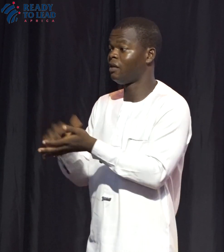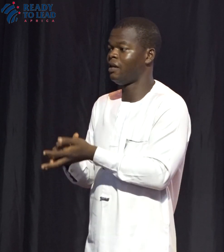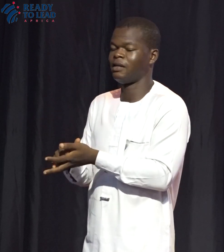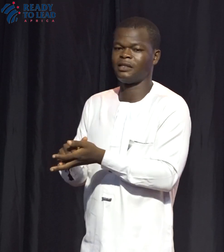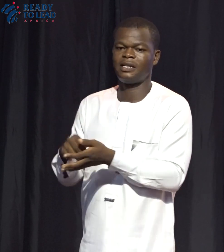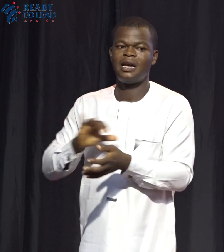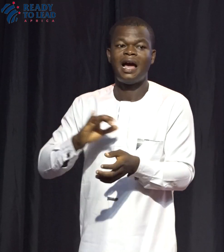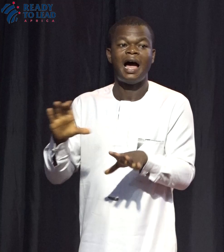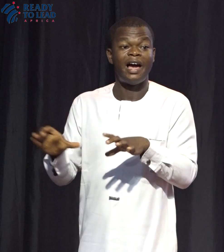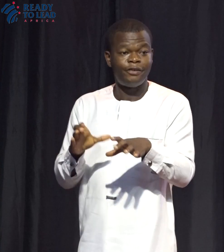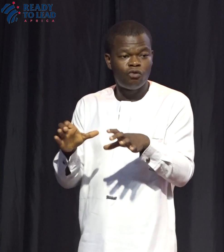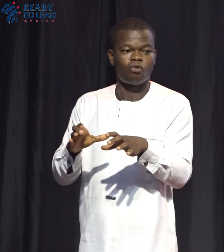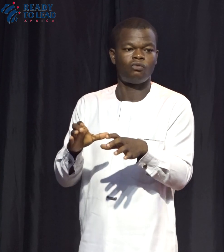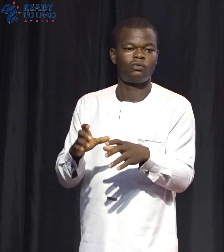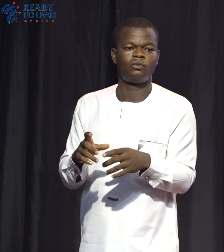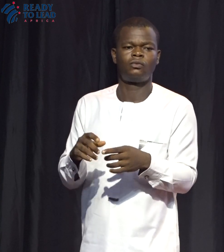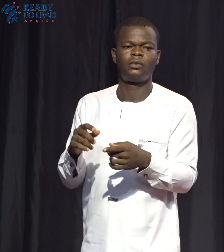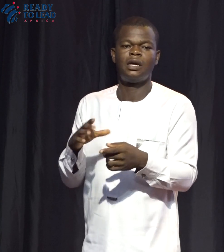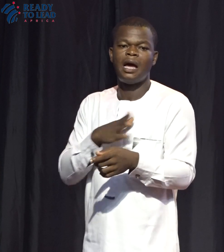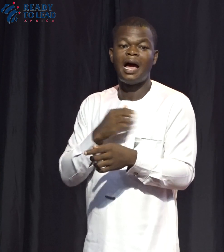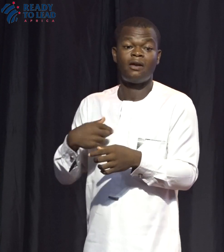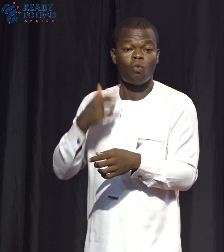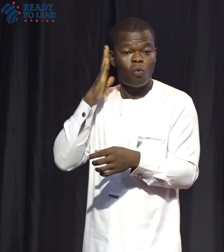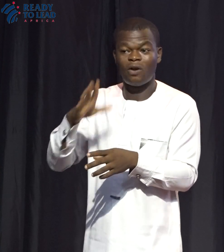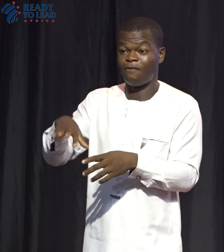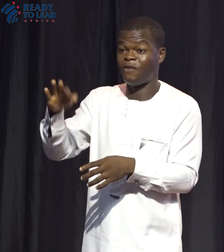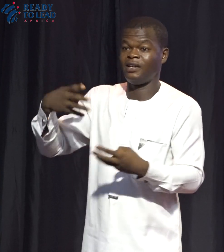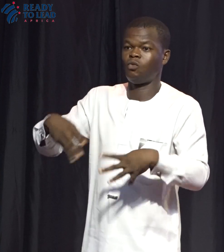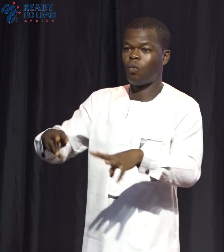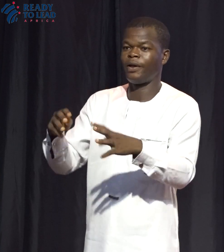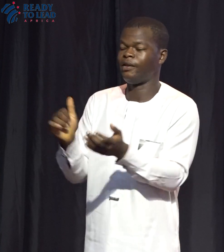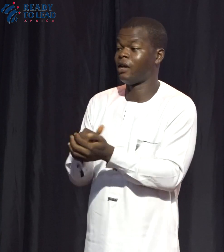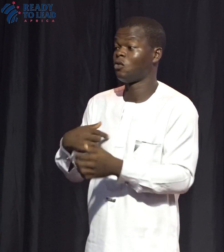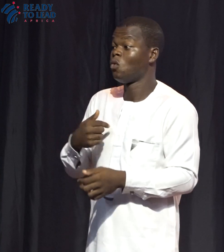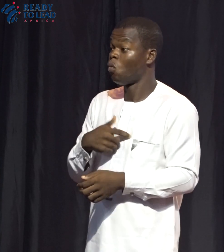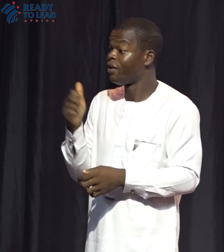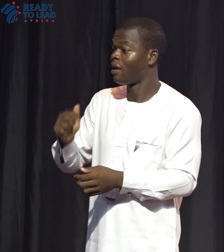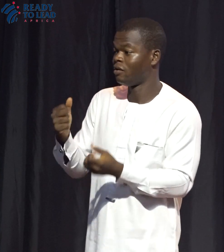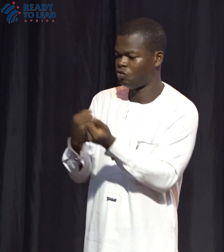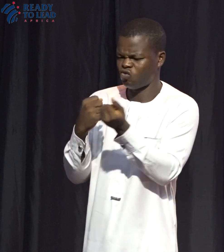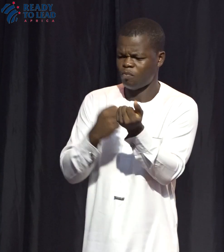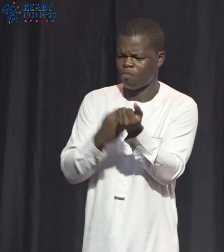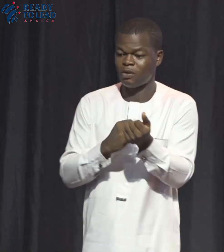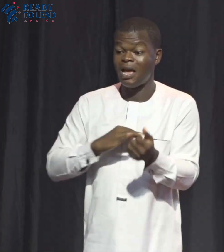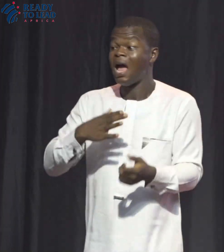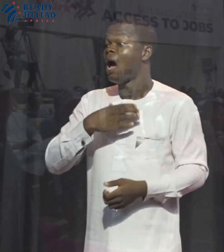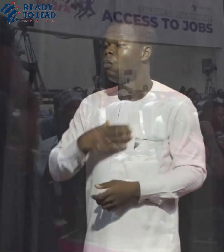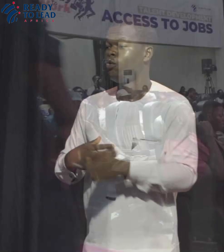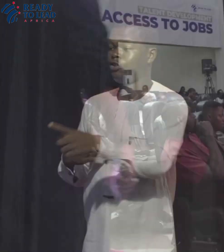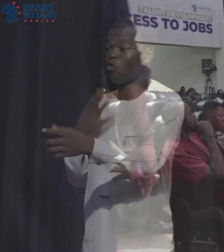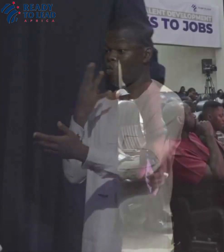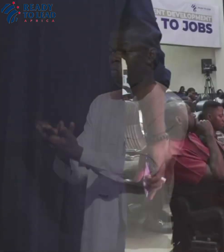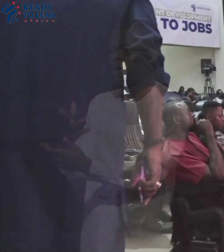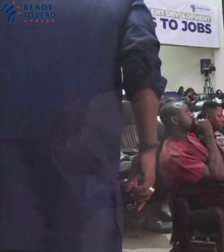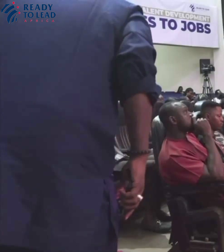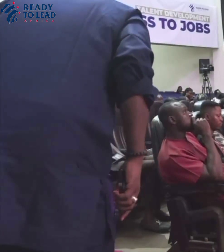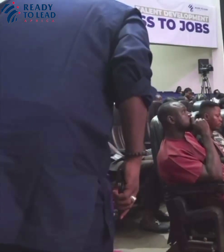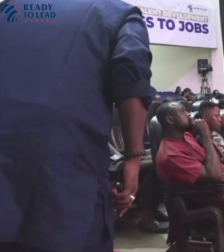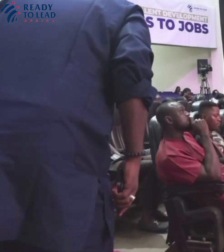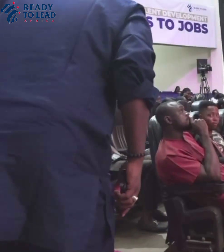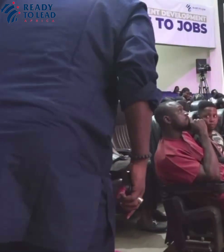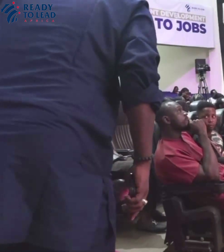I do commit to, and we'll find ways that we can support. So, I wish you well. Well, the title of this